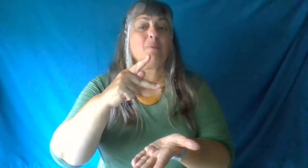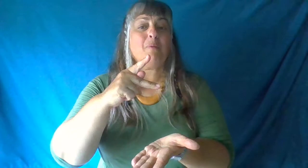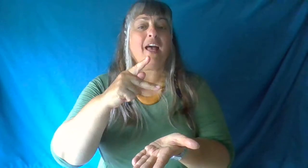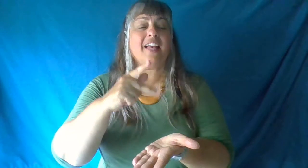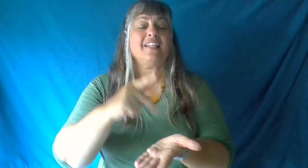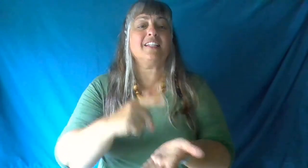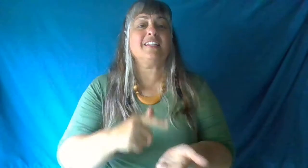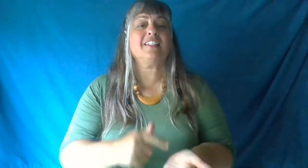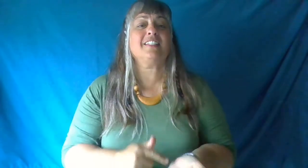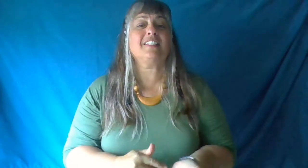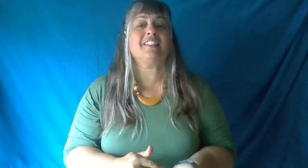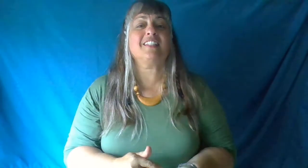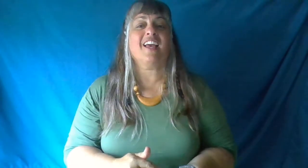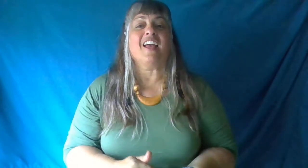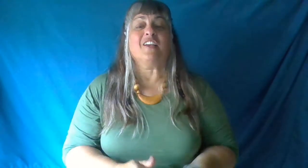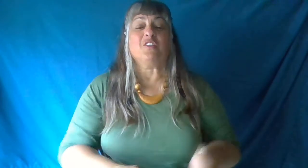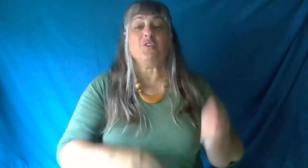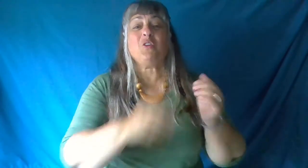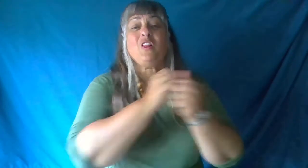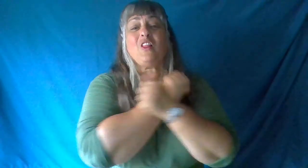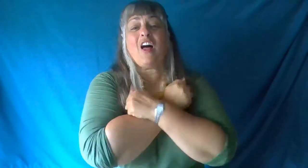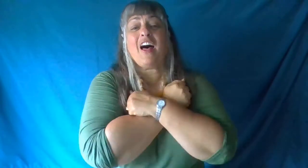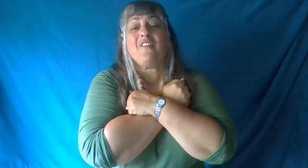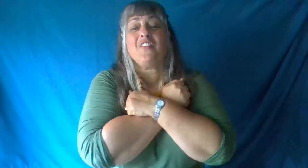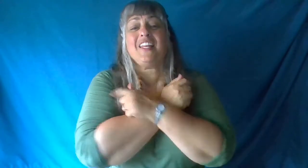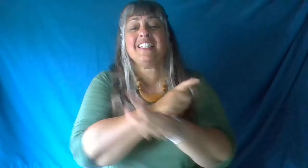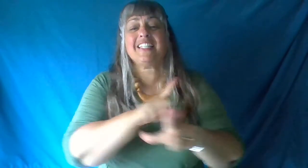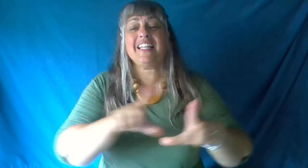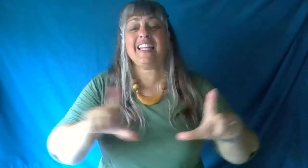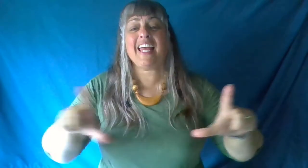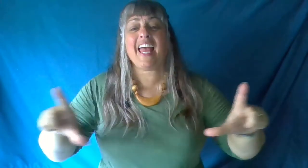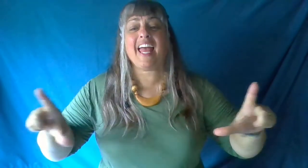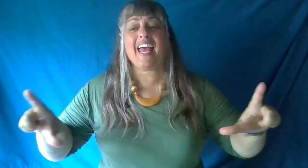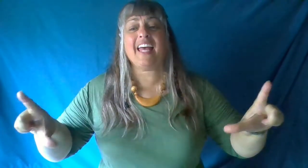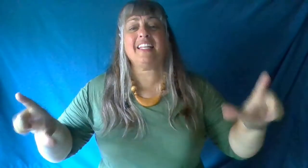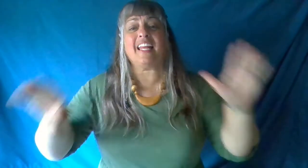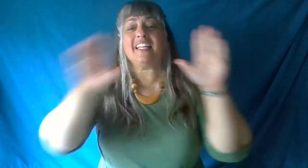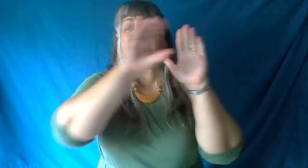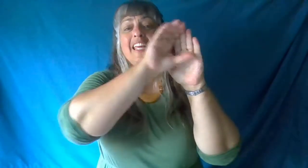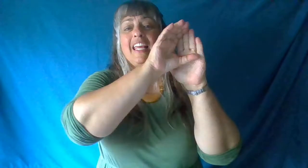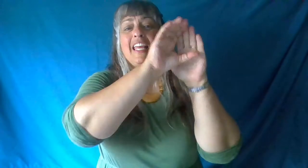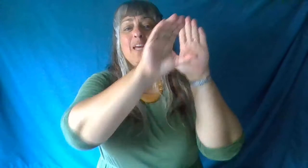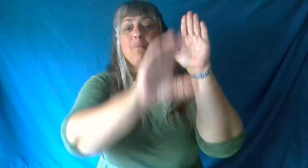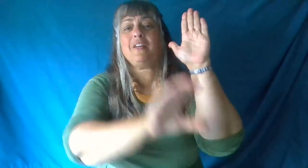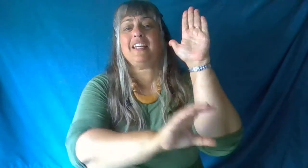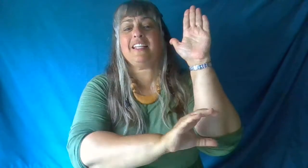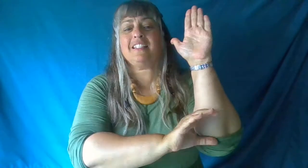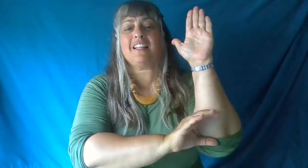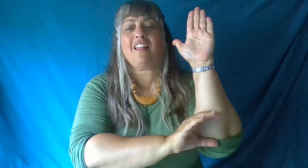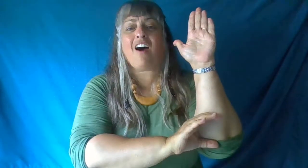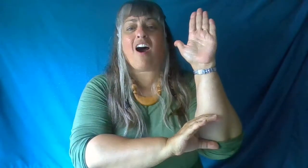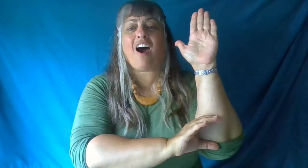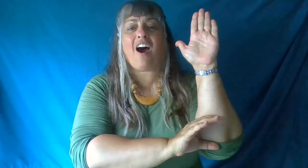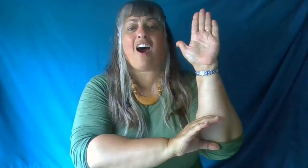best to love this land and keep these laws.